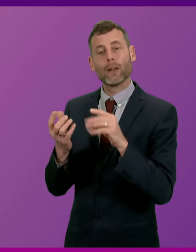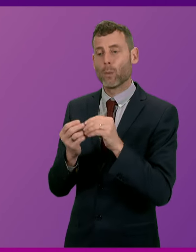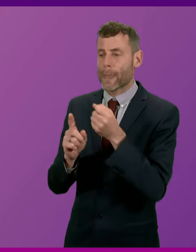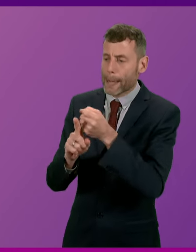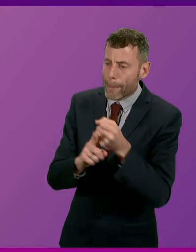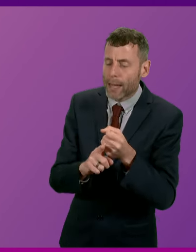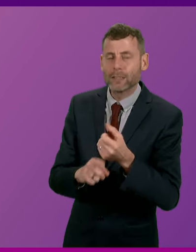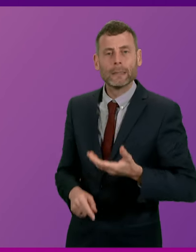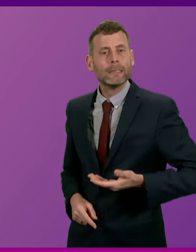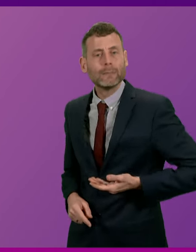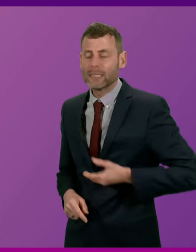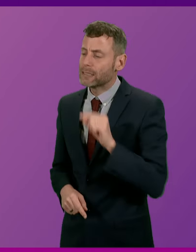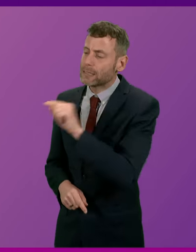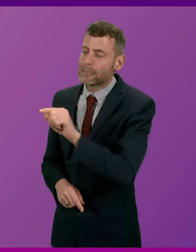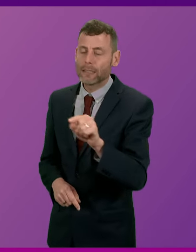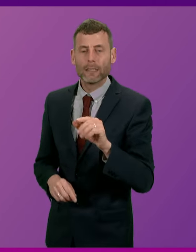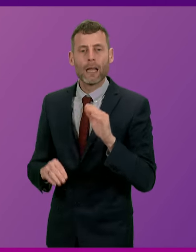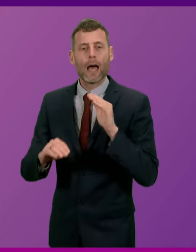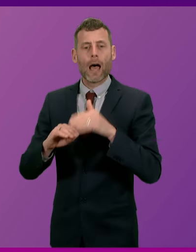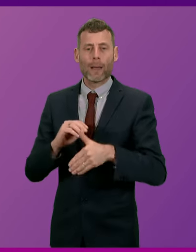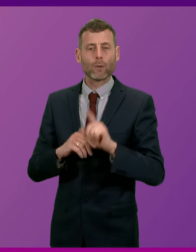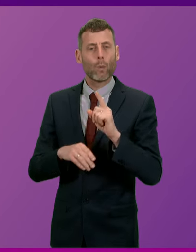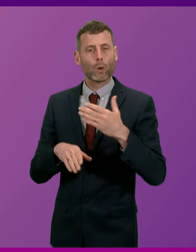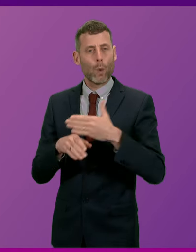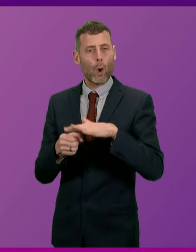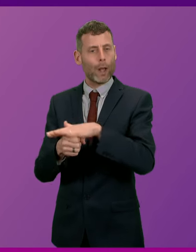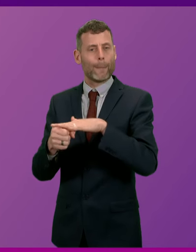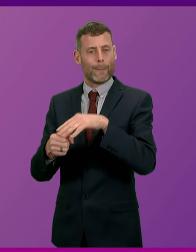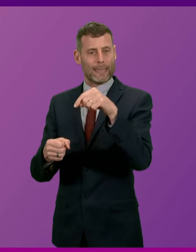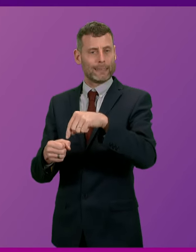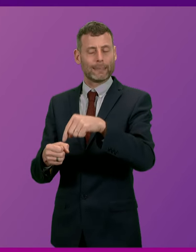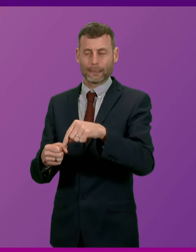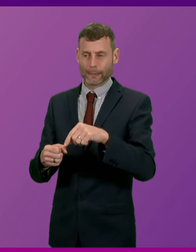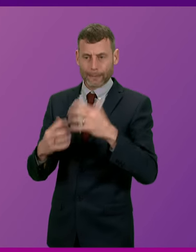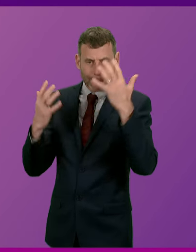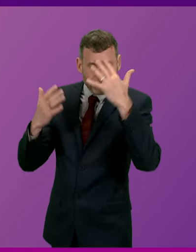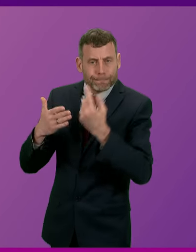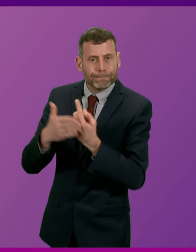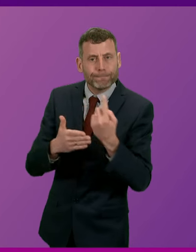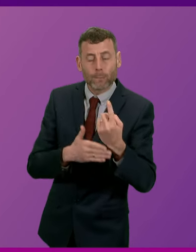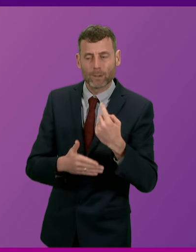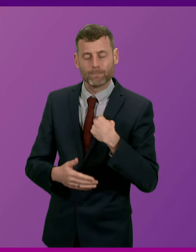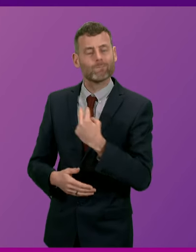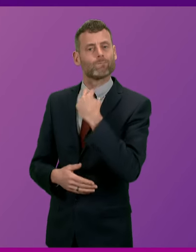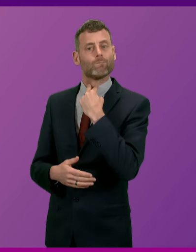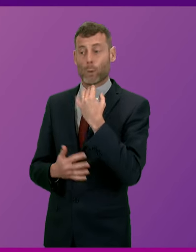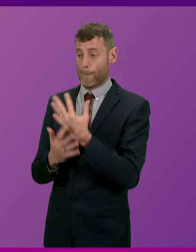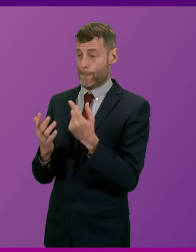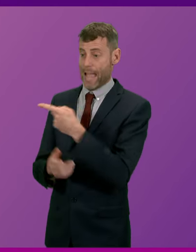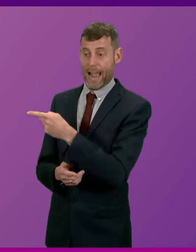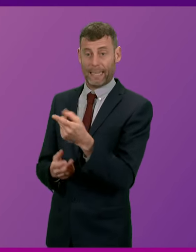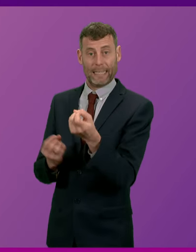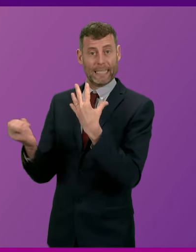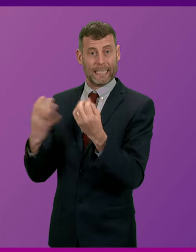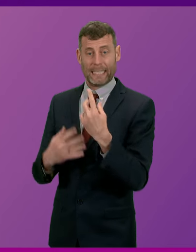on anti-racism in the workplace. I was disappointed to hear that so many in our businesses and our public organisations felt